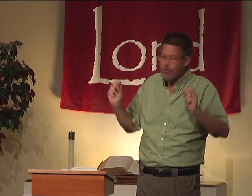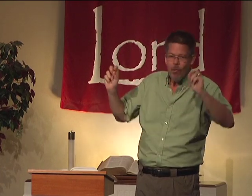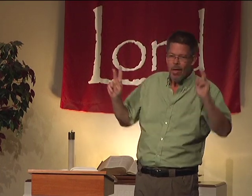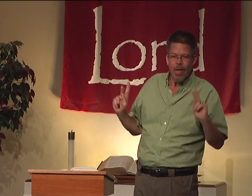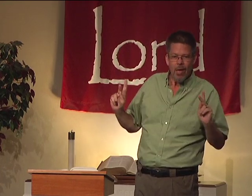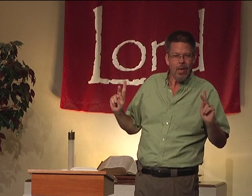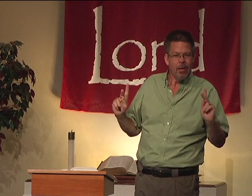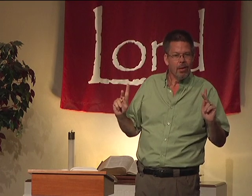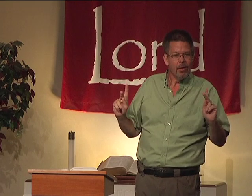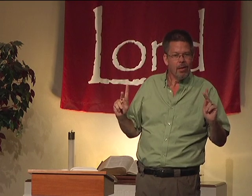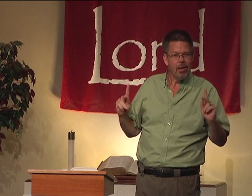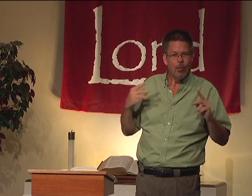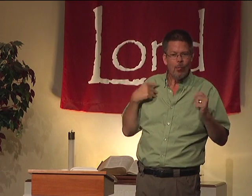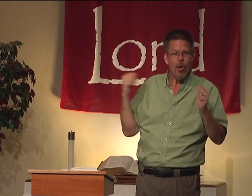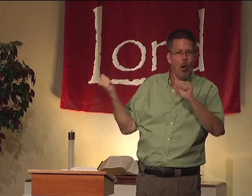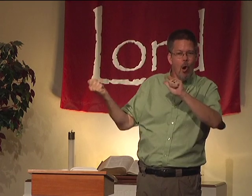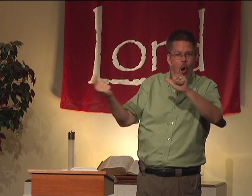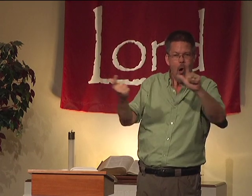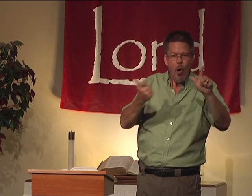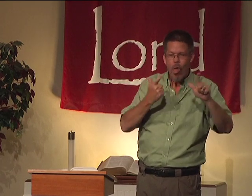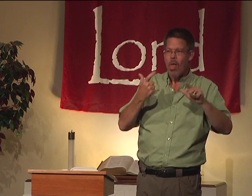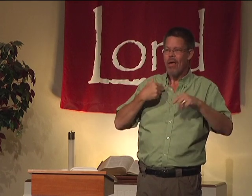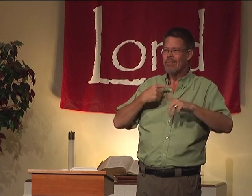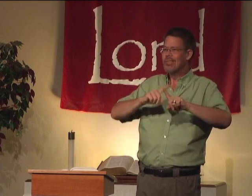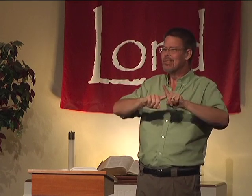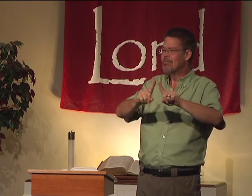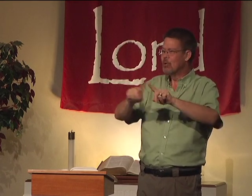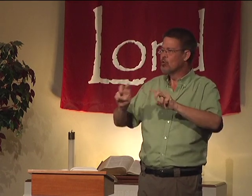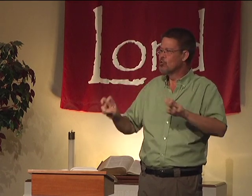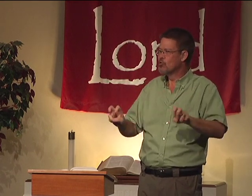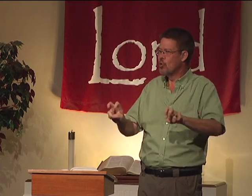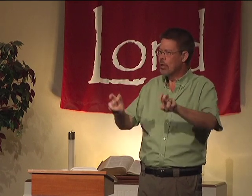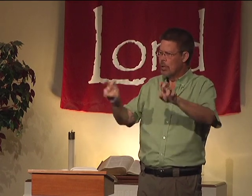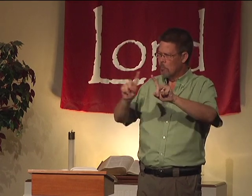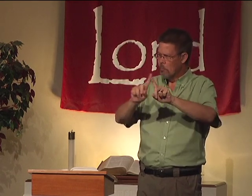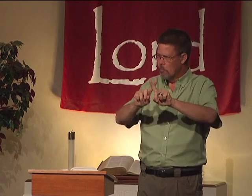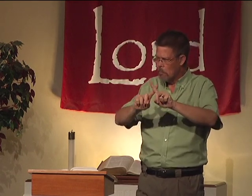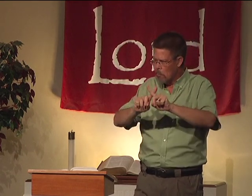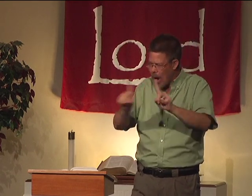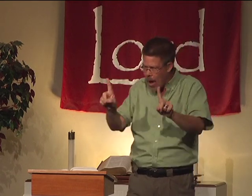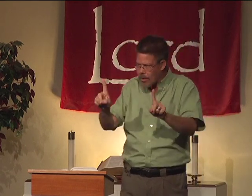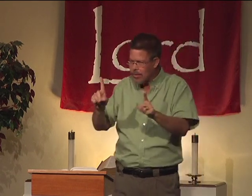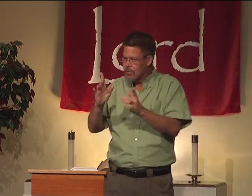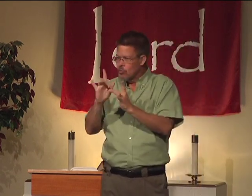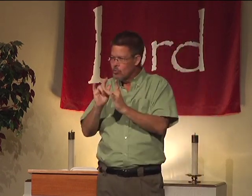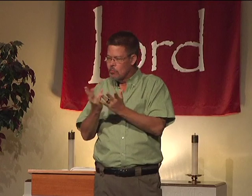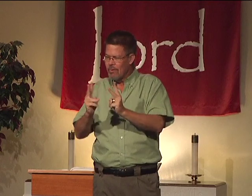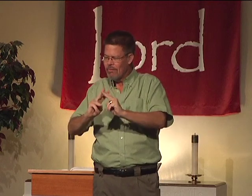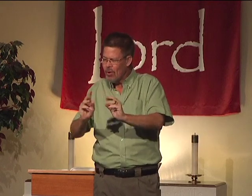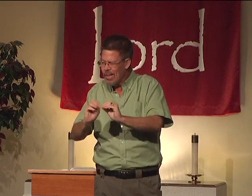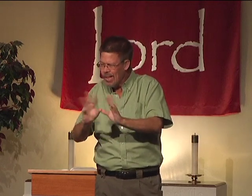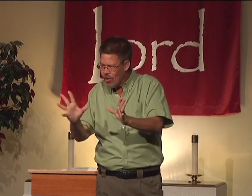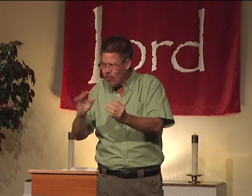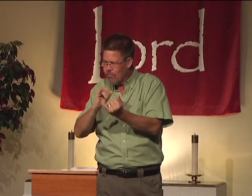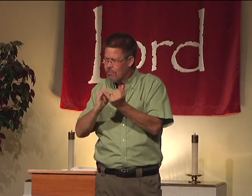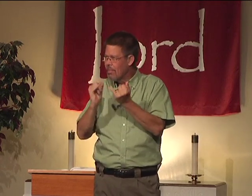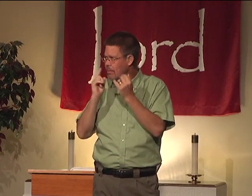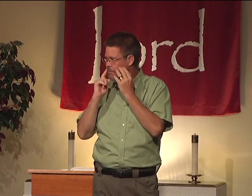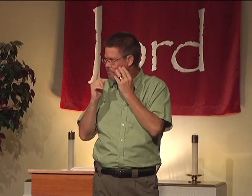okay. That's okay. We all have different journeys. But scripture is very